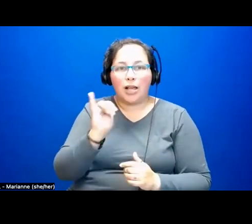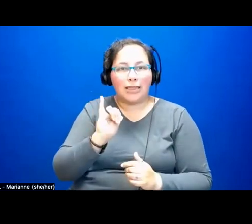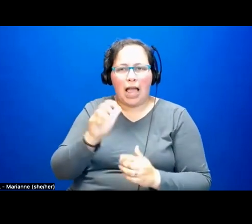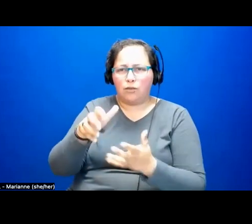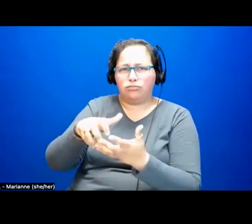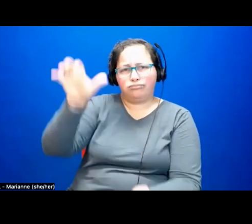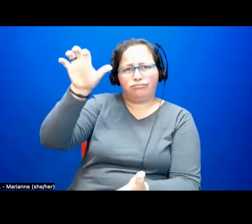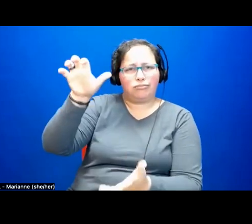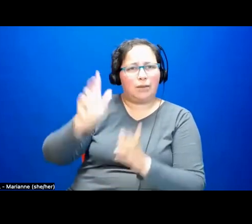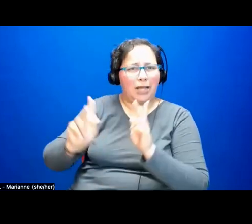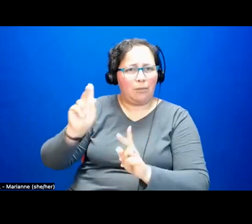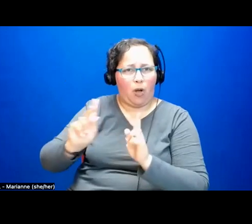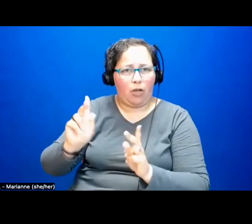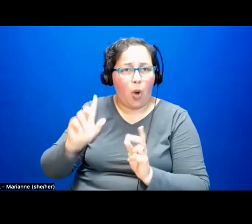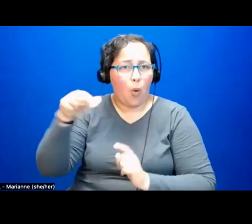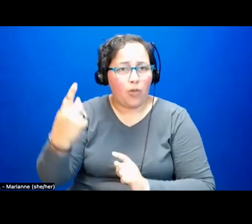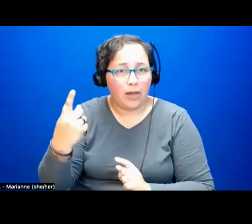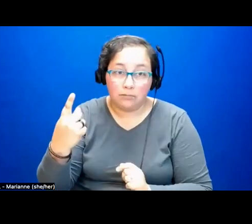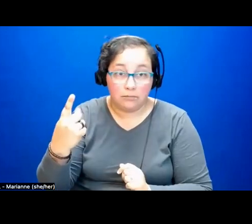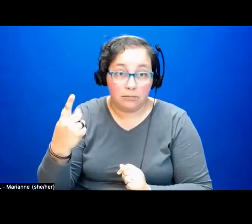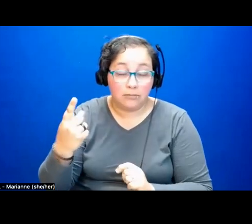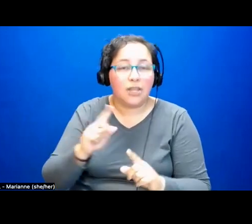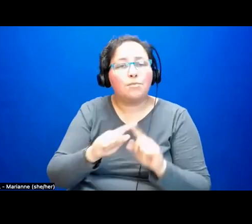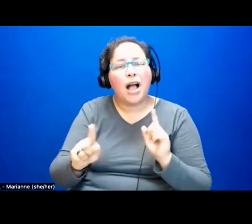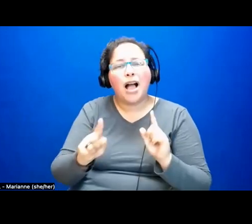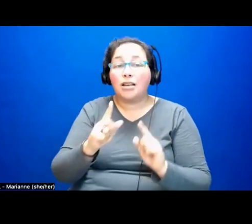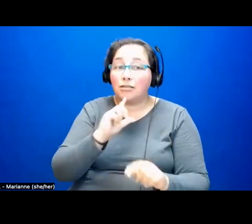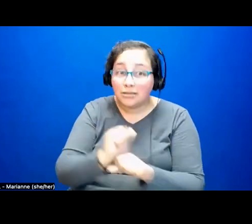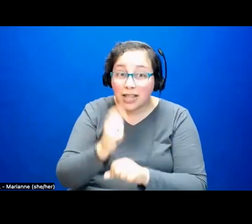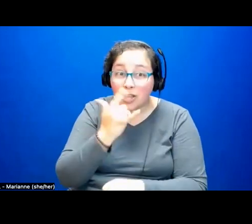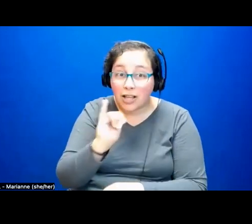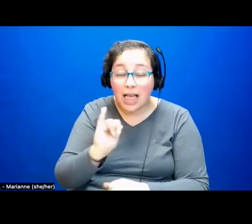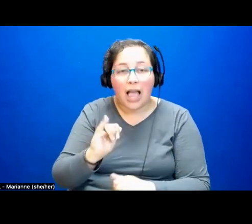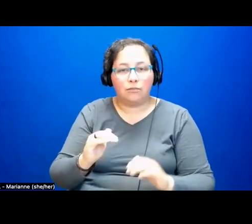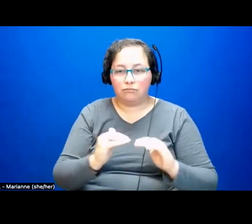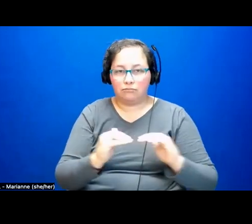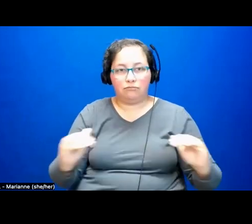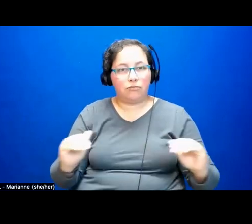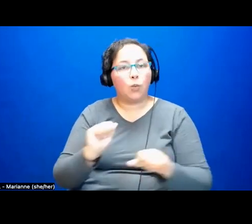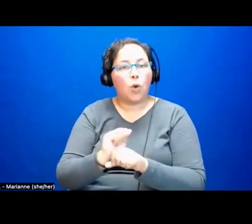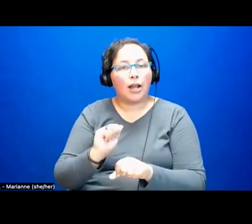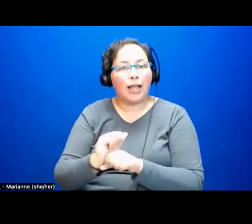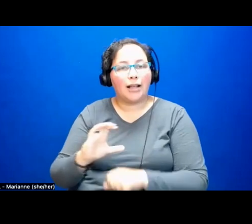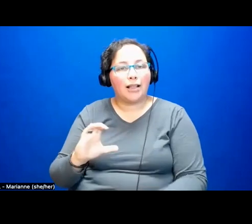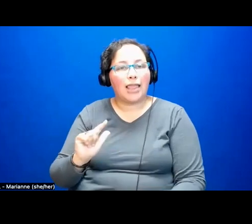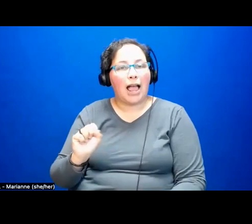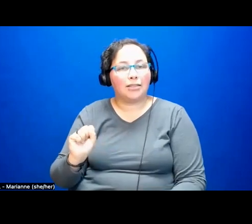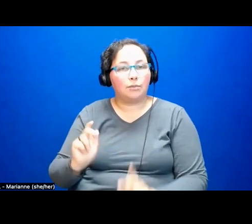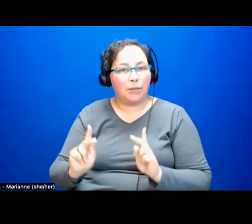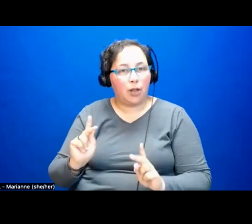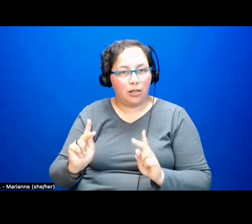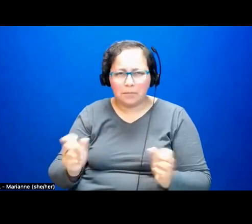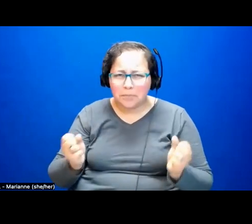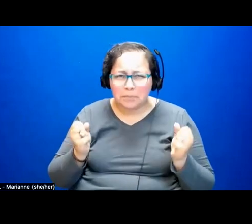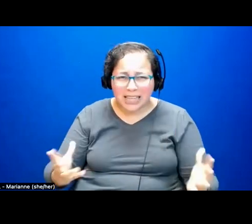rich, what it really is, is a vast working class city, that again, is